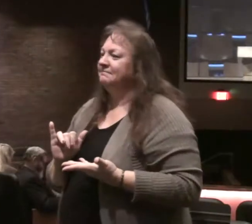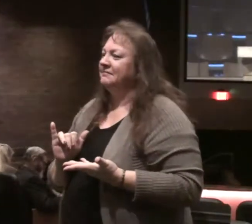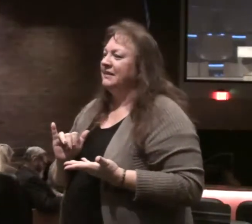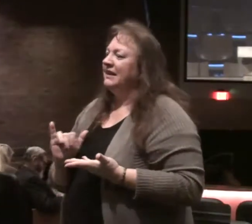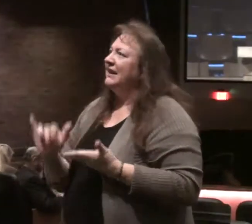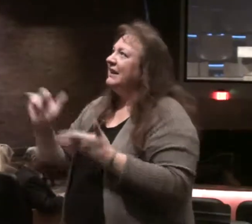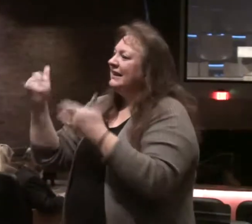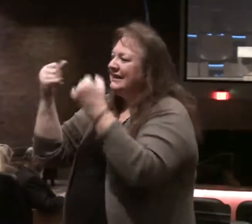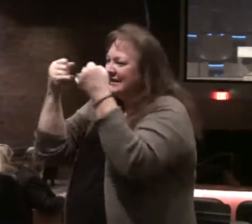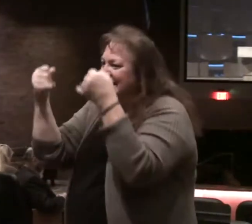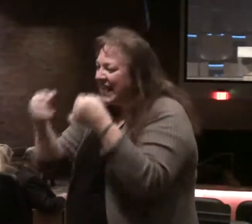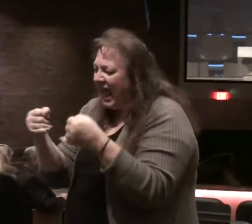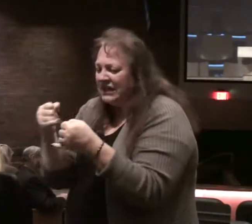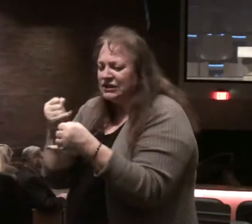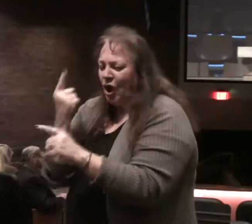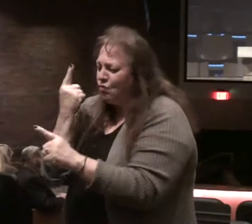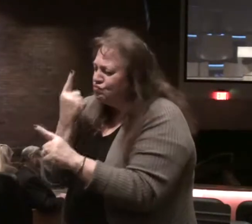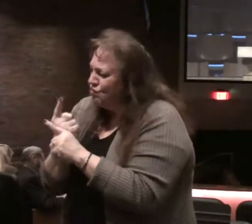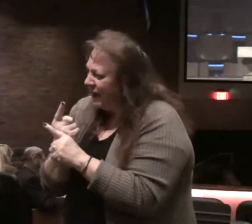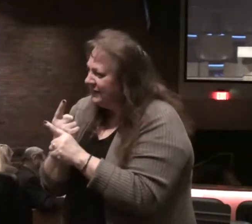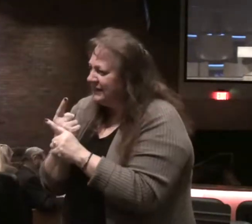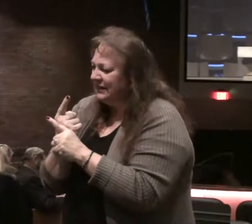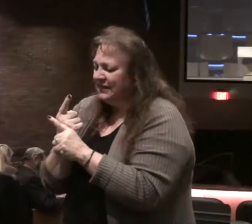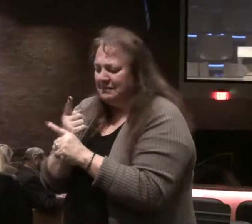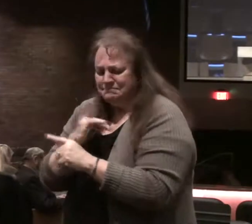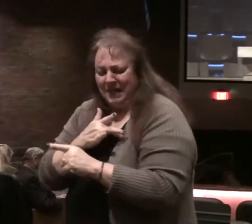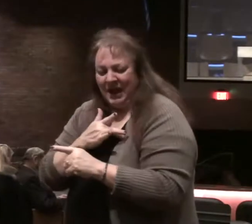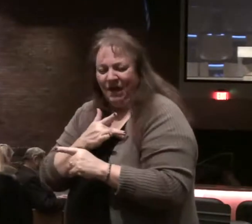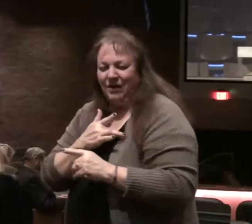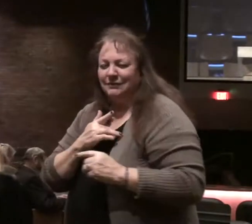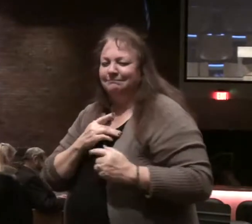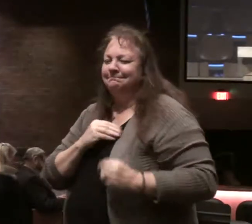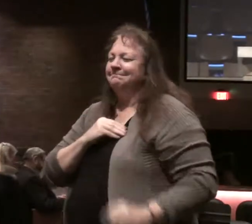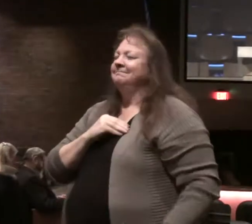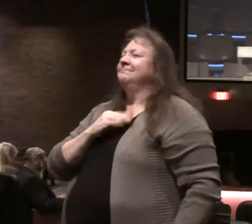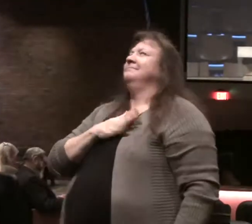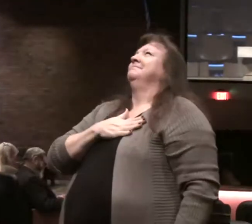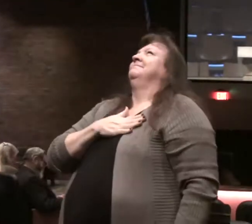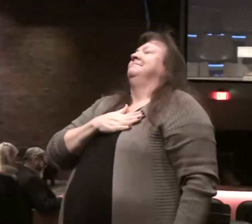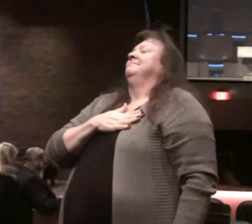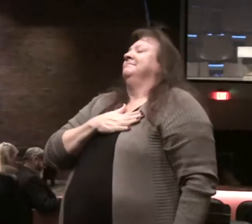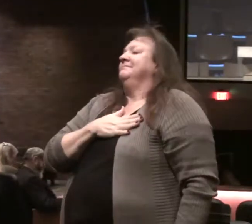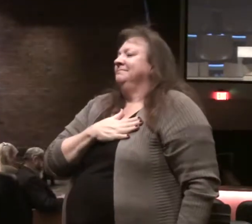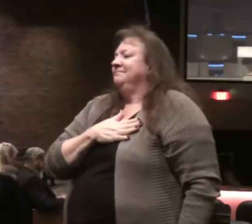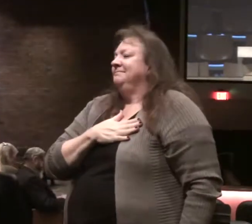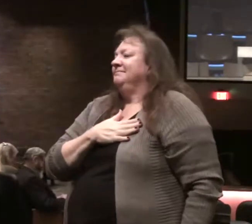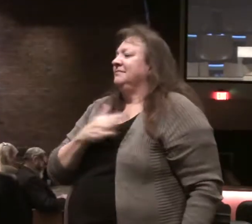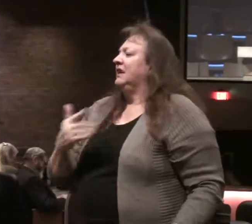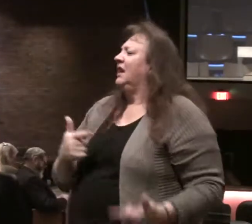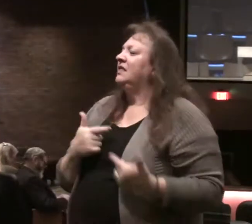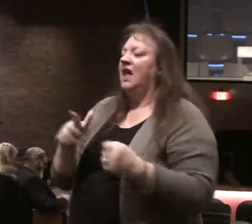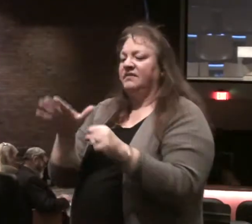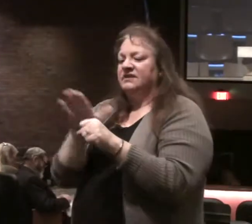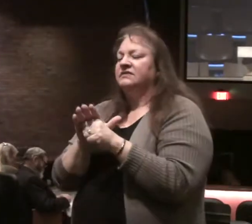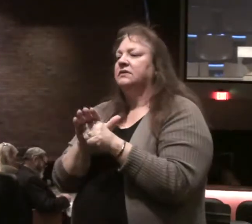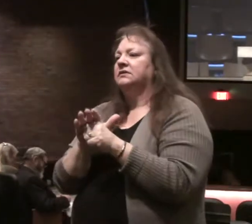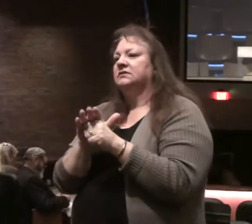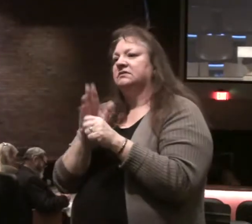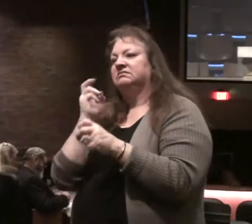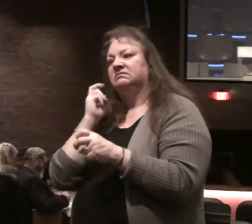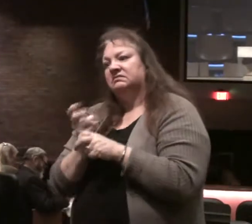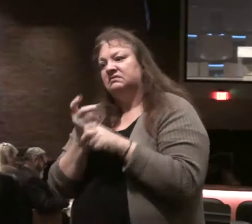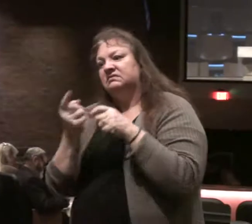precepts of the Lord are right. Rejoice in the heart. Now life is full of many